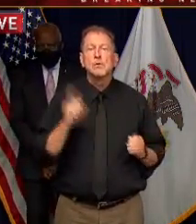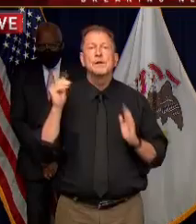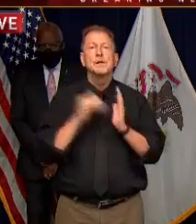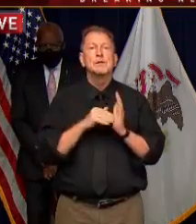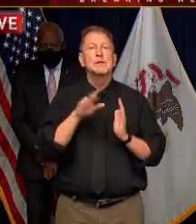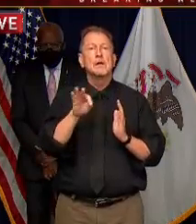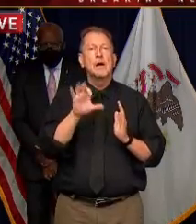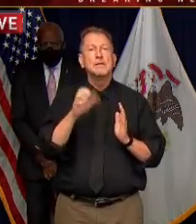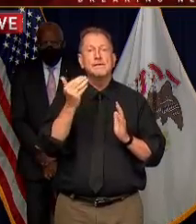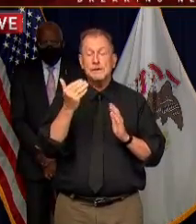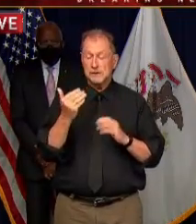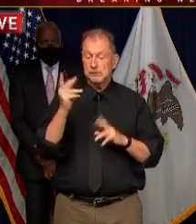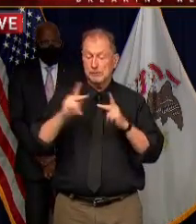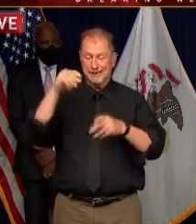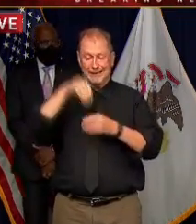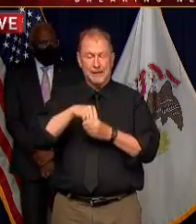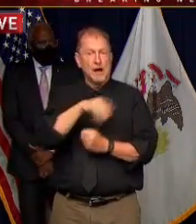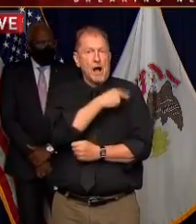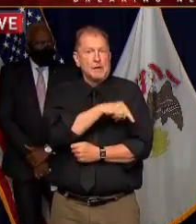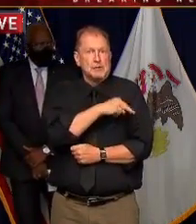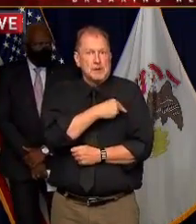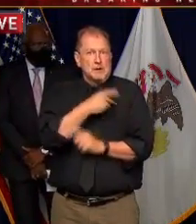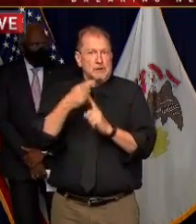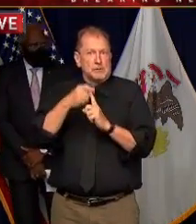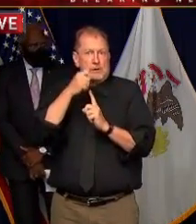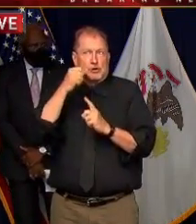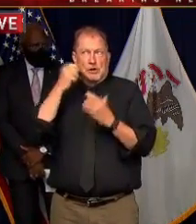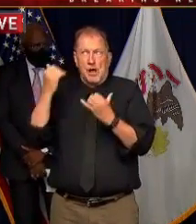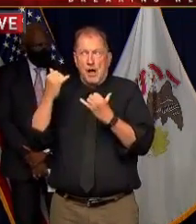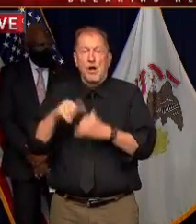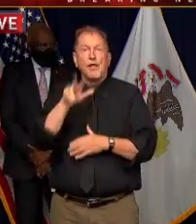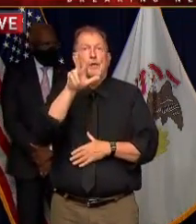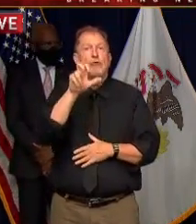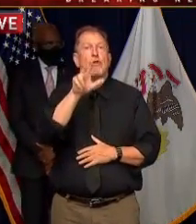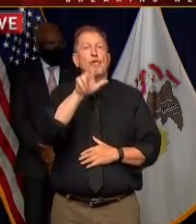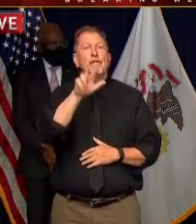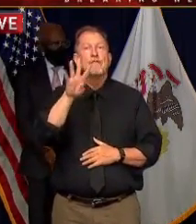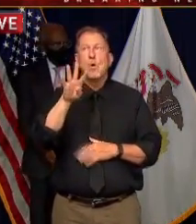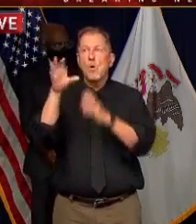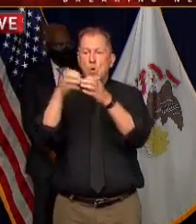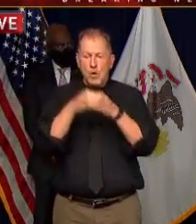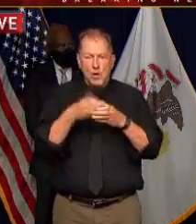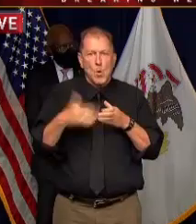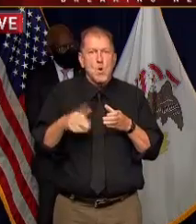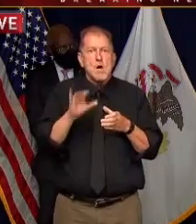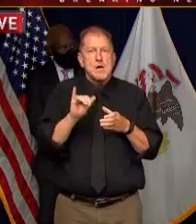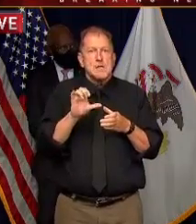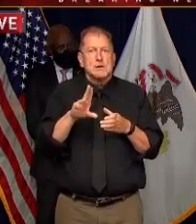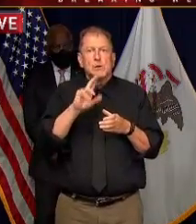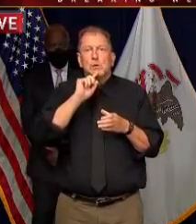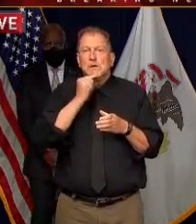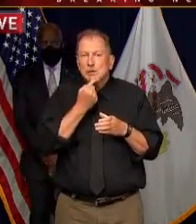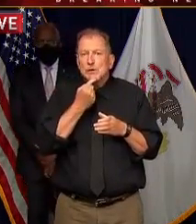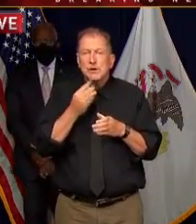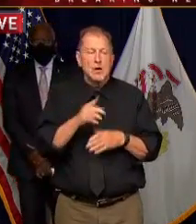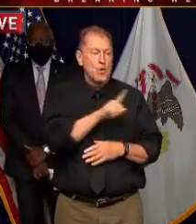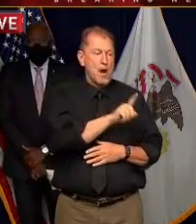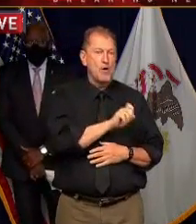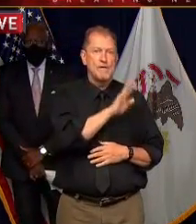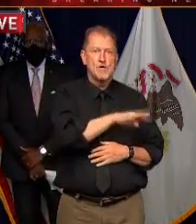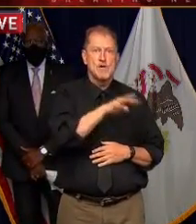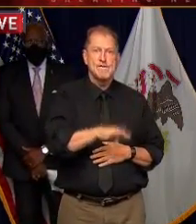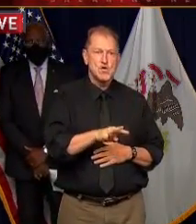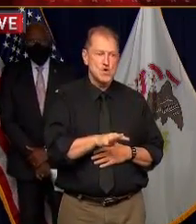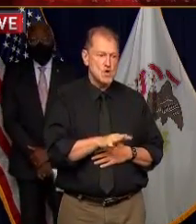reported to be in the hospital as of midnight with 334 patients in the ICU and 144 patients